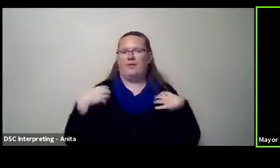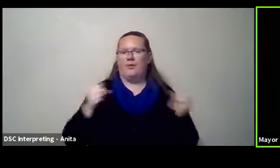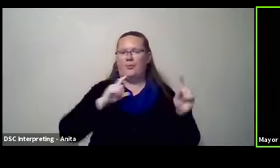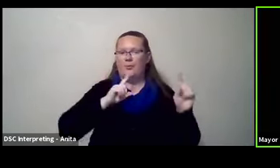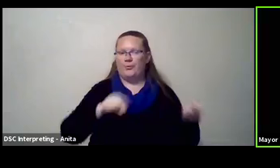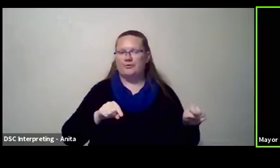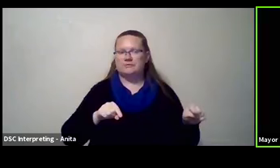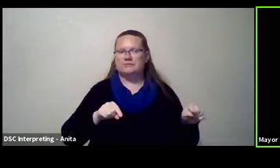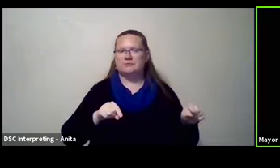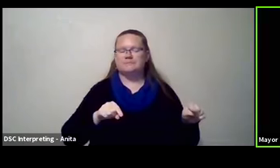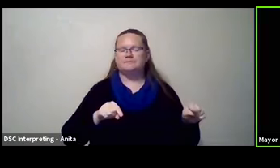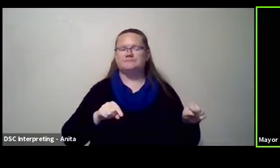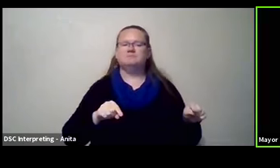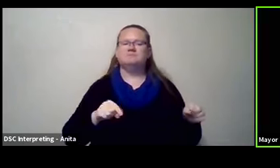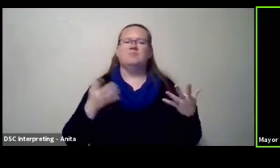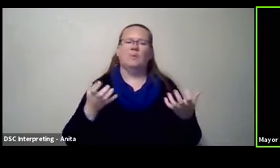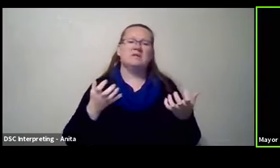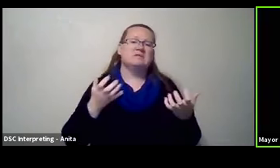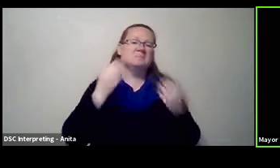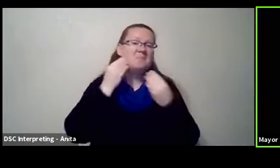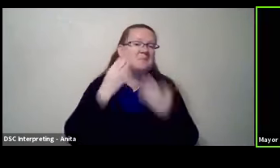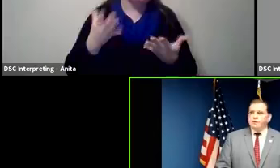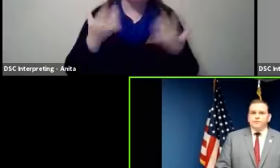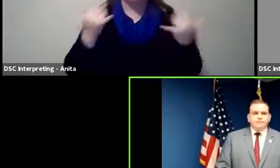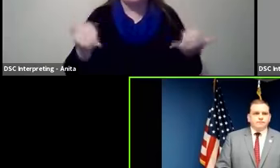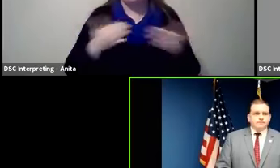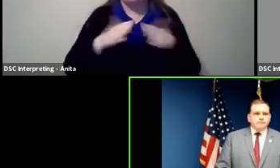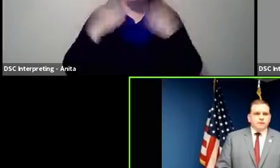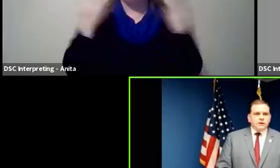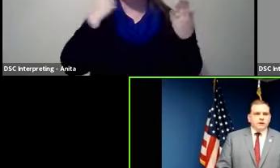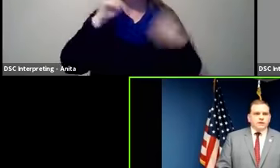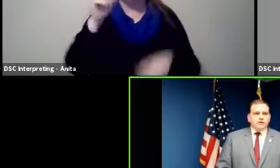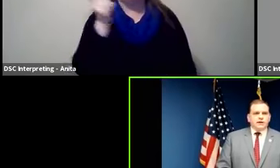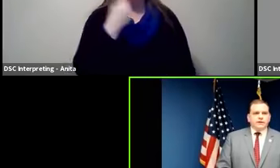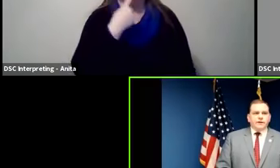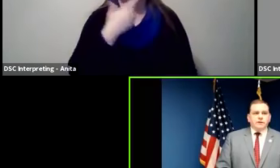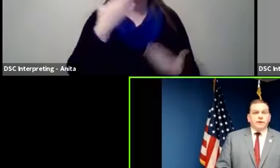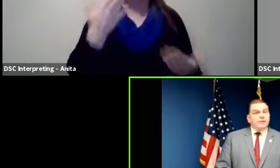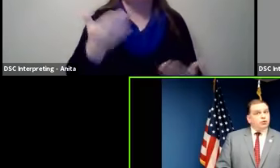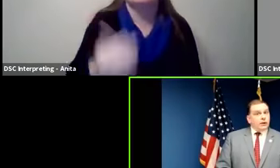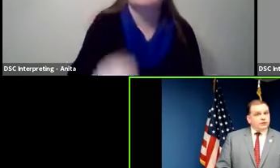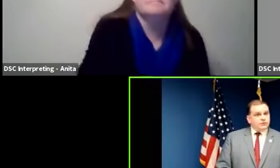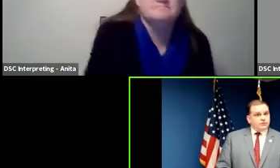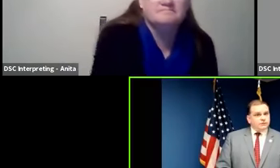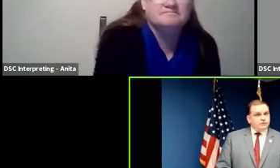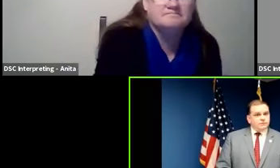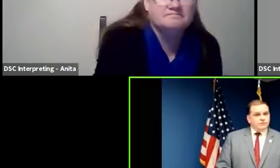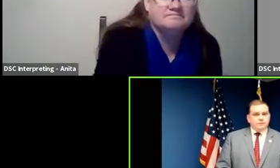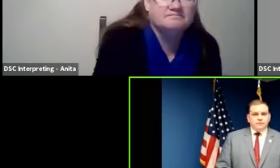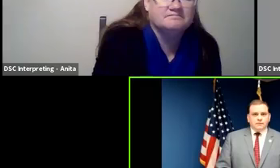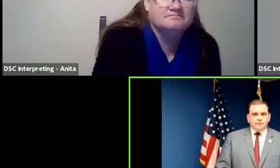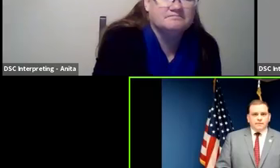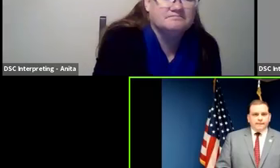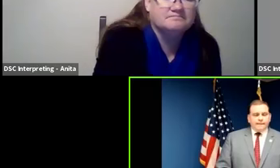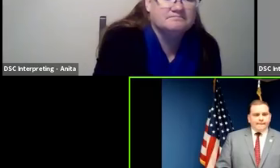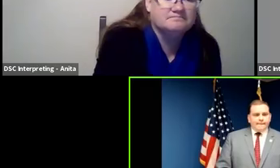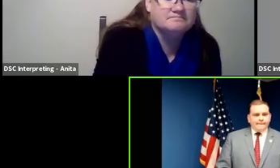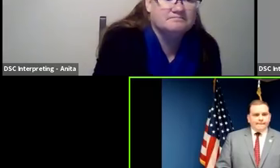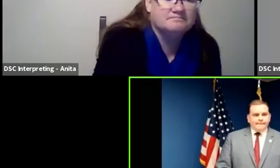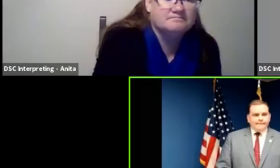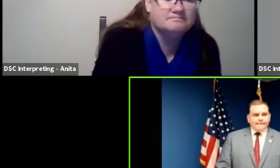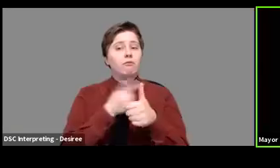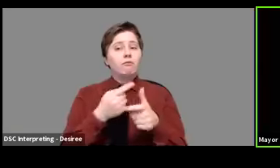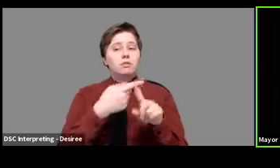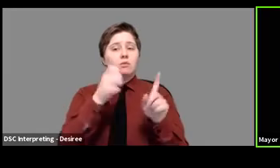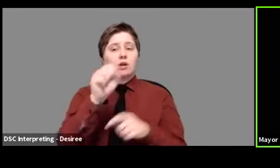uh, give some general updates. And then now I think just open it up for questions. It looks like there may be two questions. Mayor, the first question comes